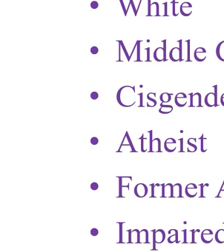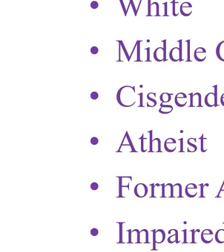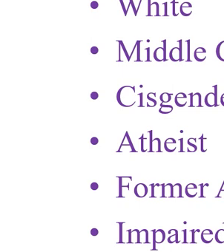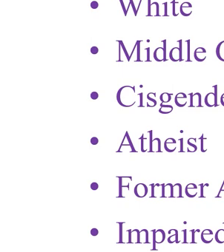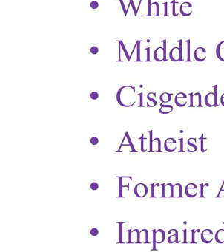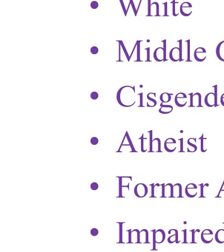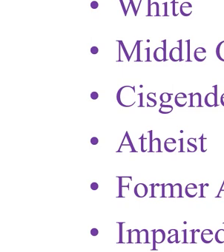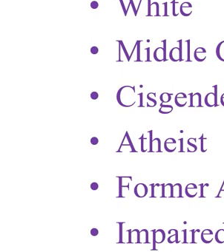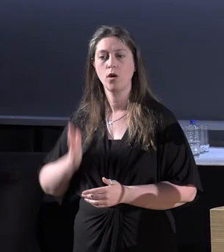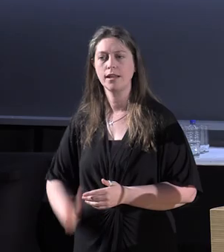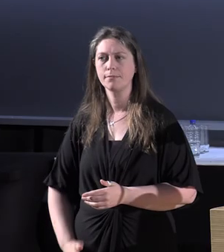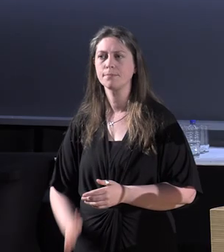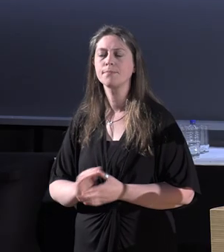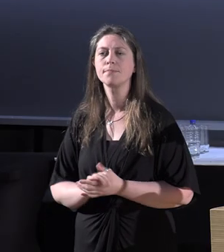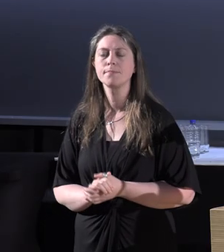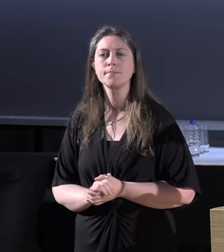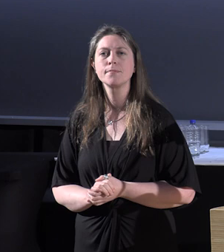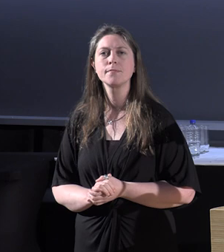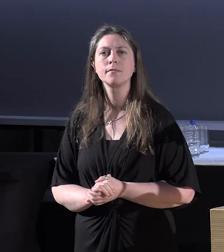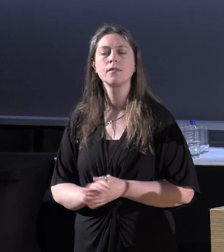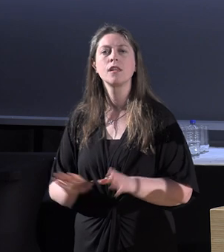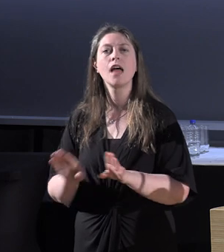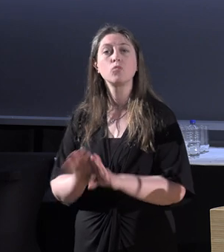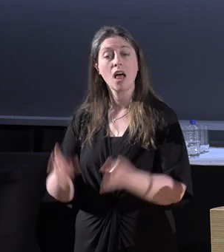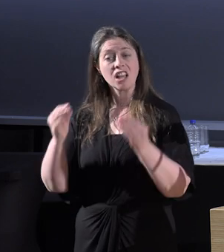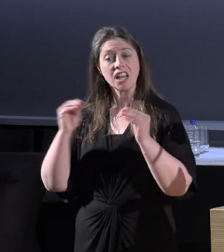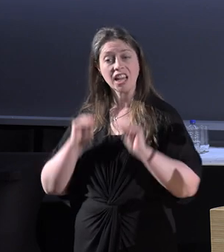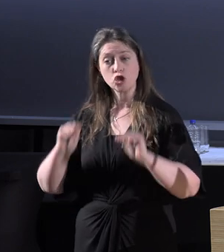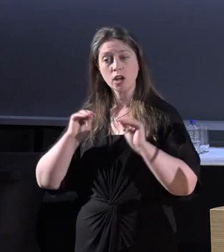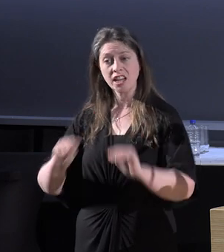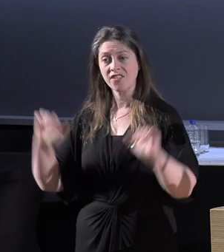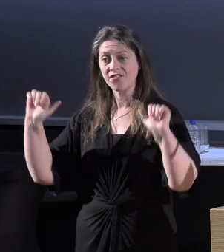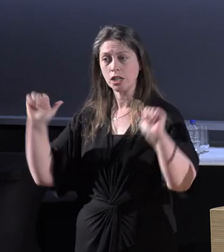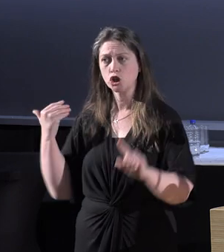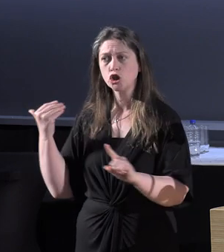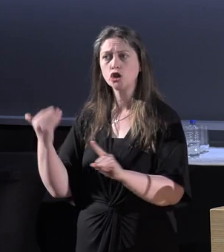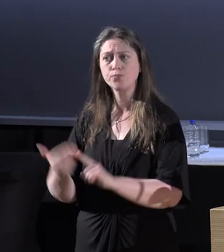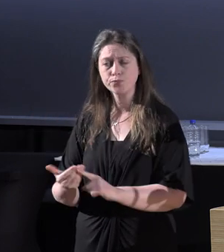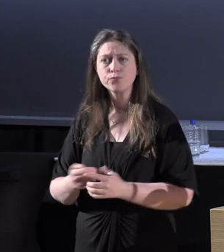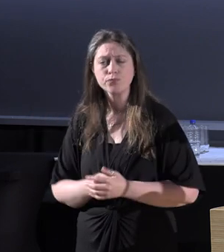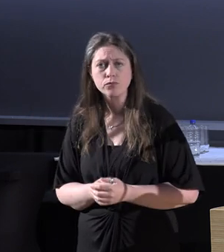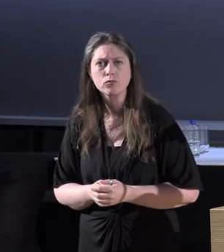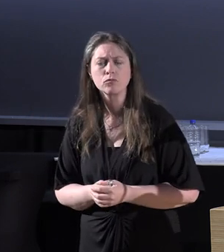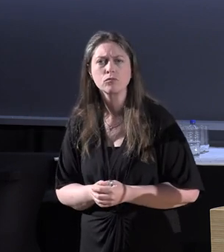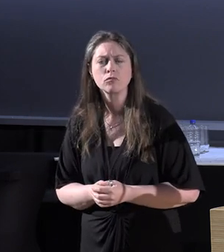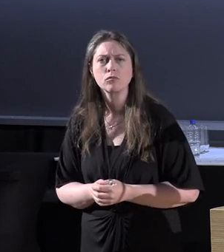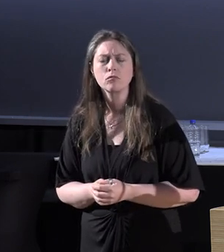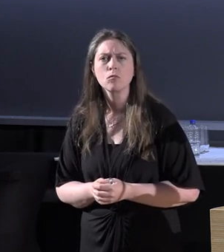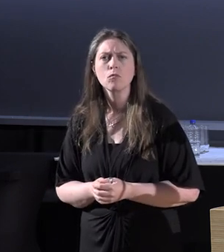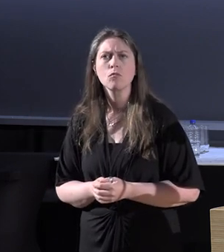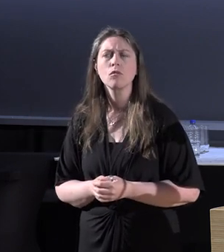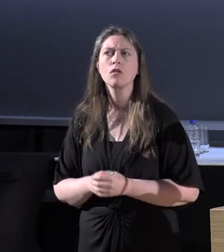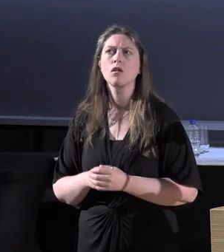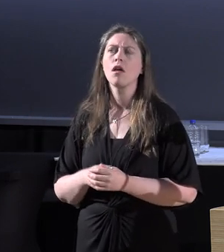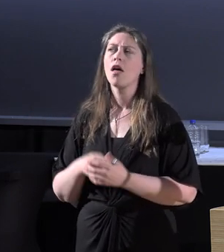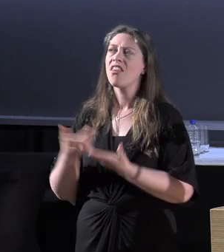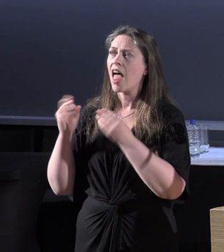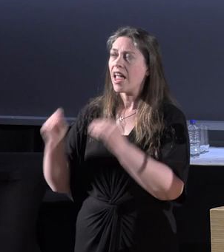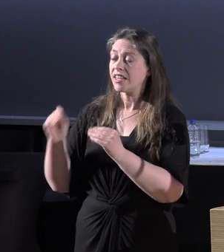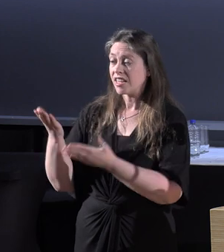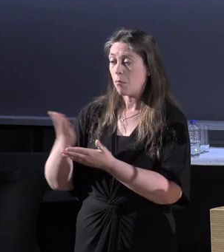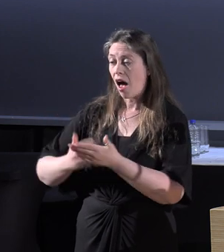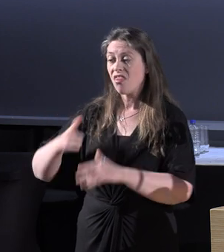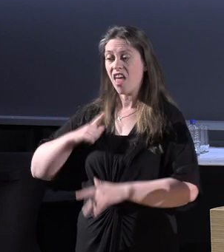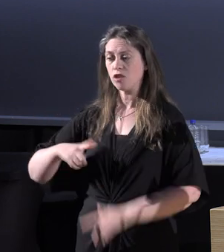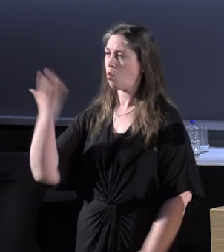body. And I'm also educated. And so the education part is